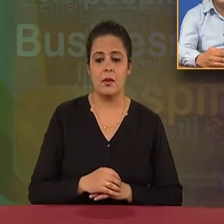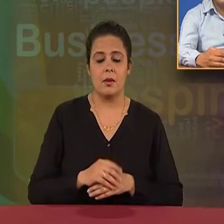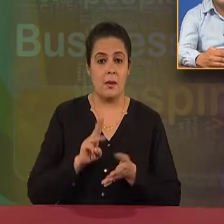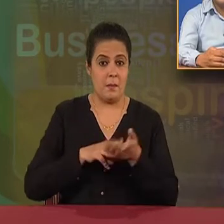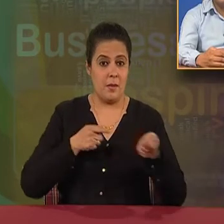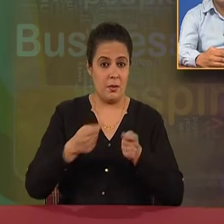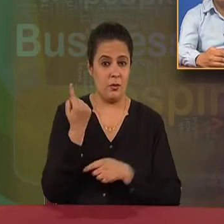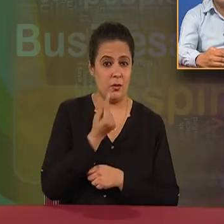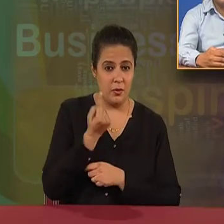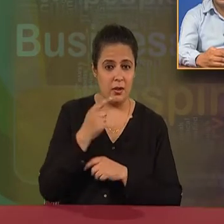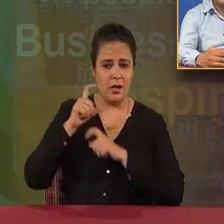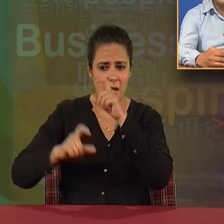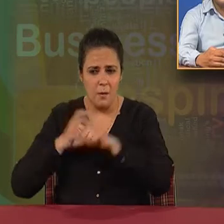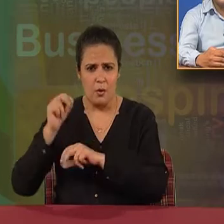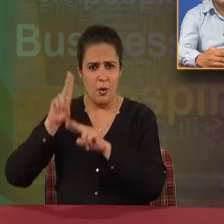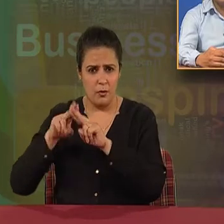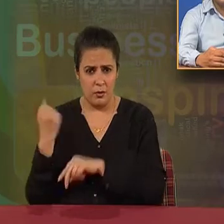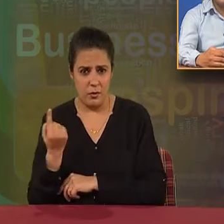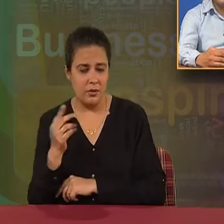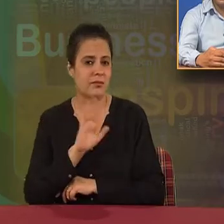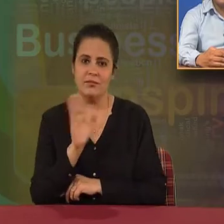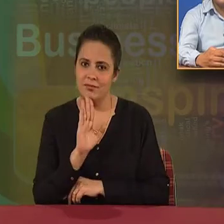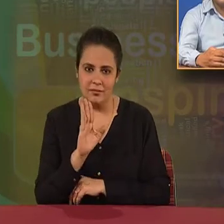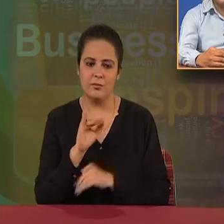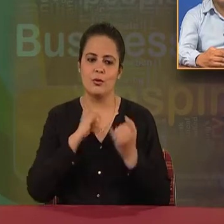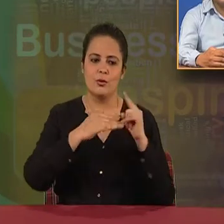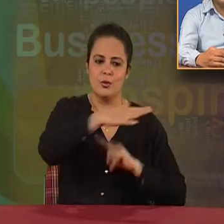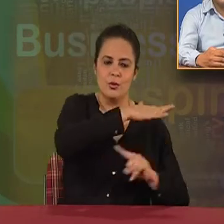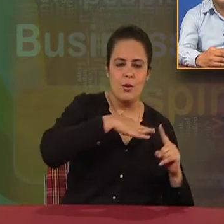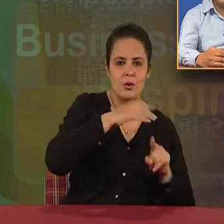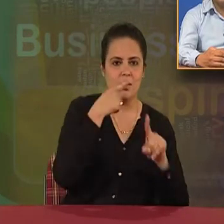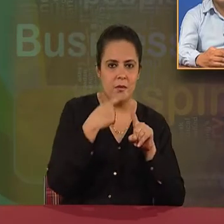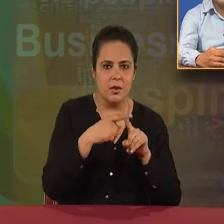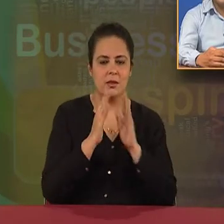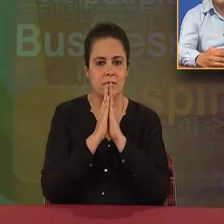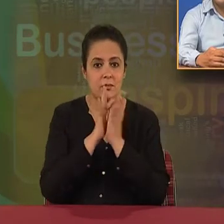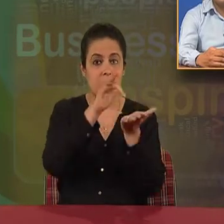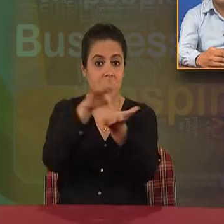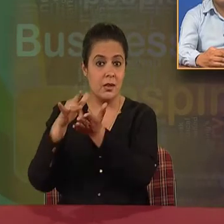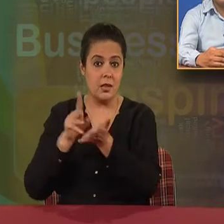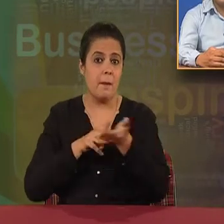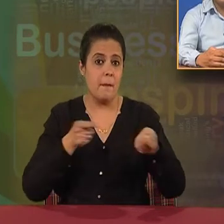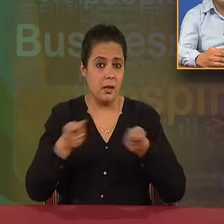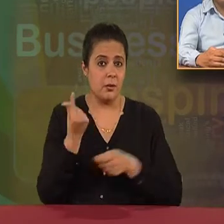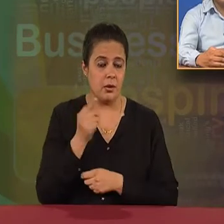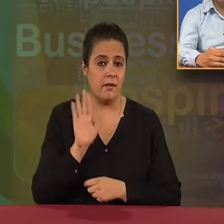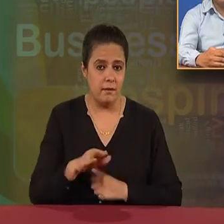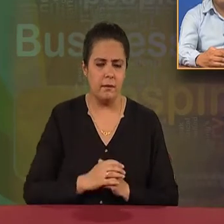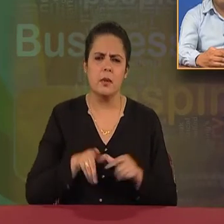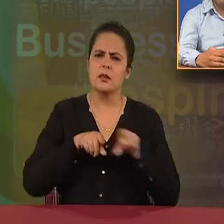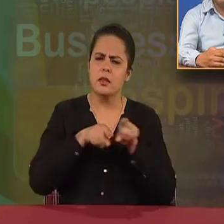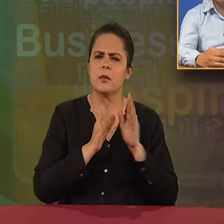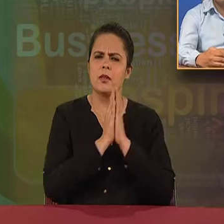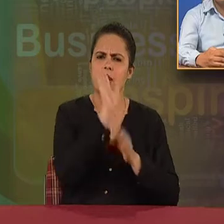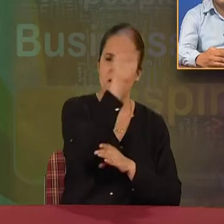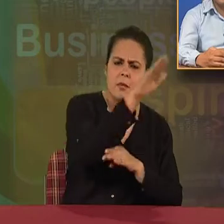is not only required in business organizations, it is also required in social and religious organizations. You talk of temples,